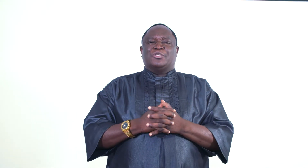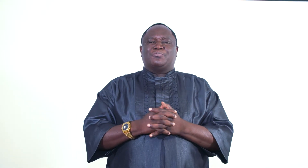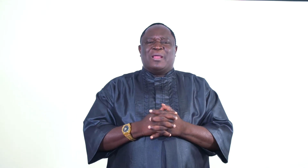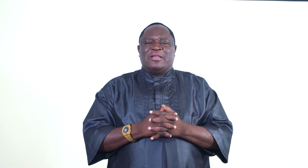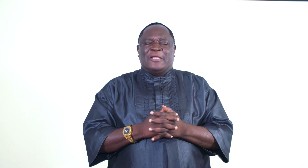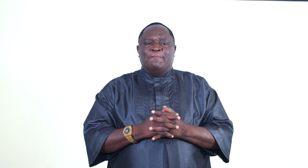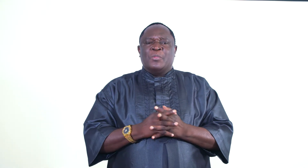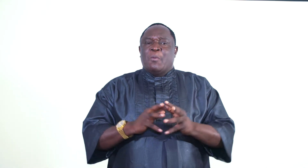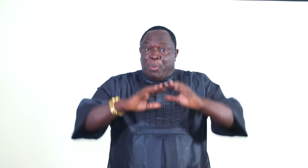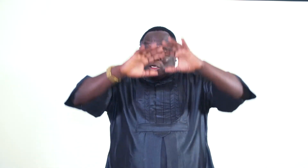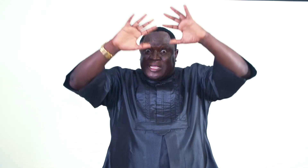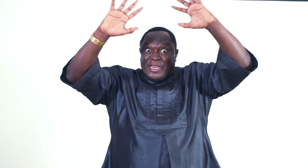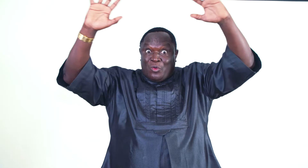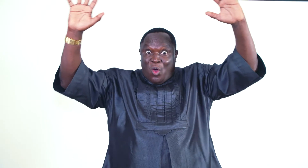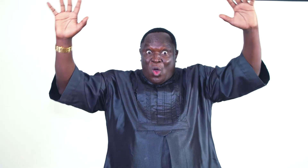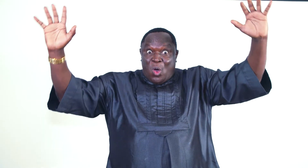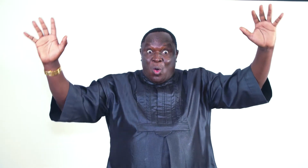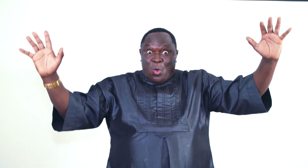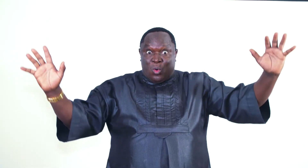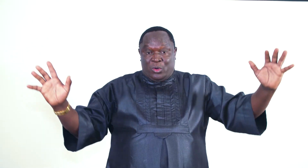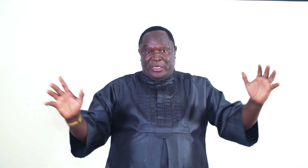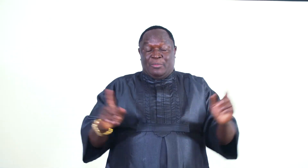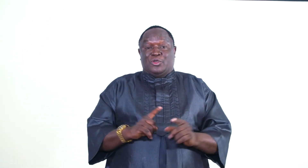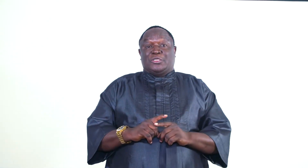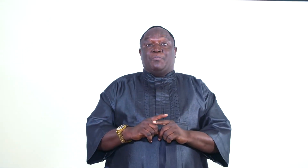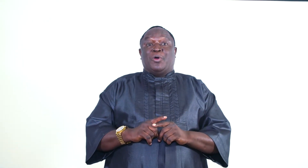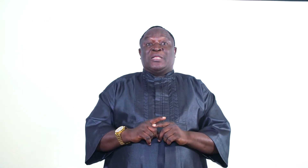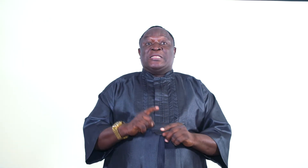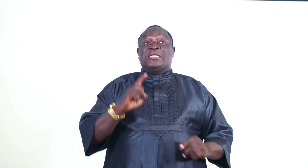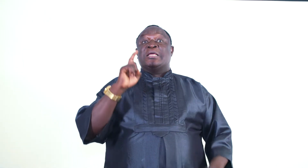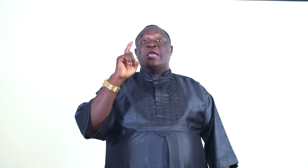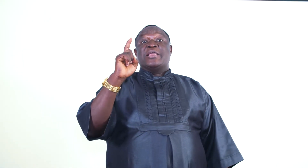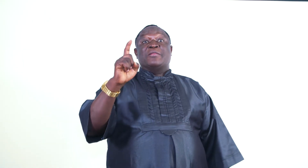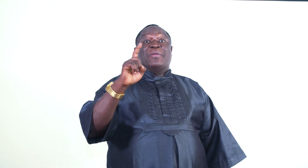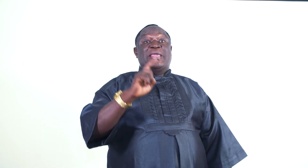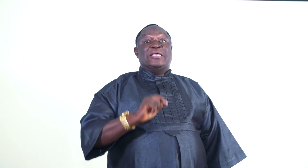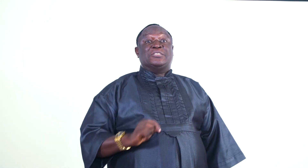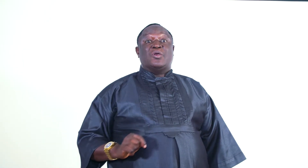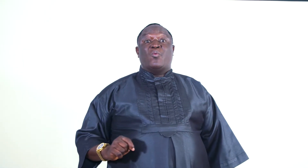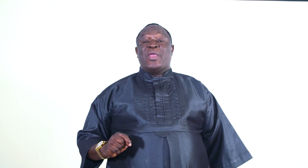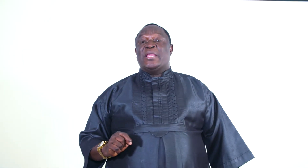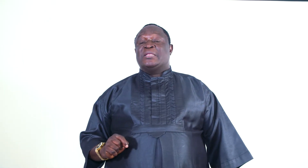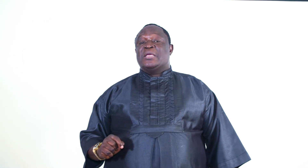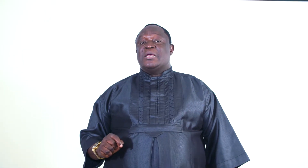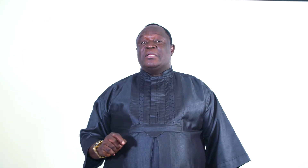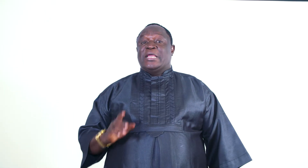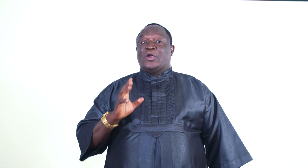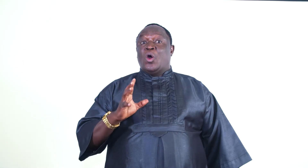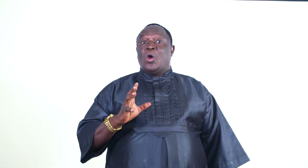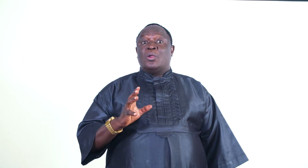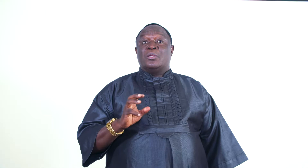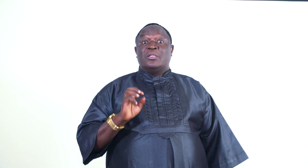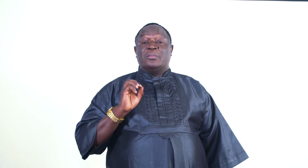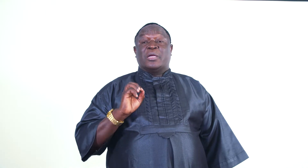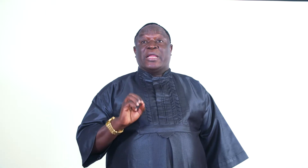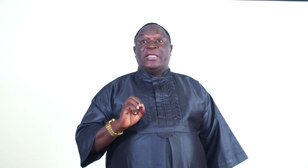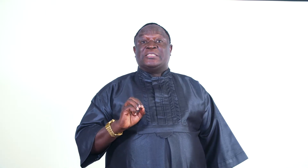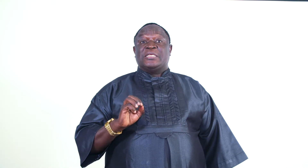prosperity. But in all, the most important thing, it begins with the call, the cleansing,